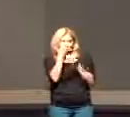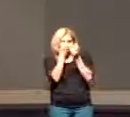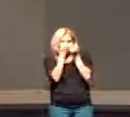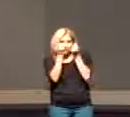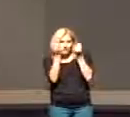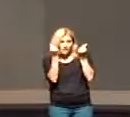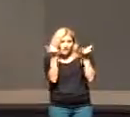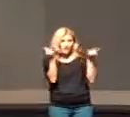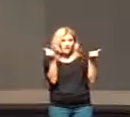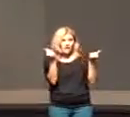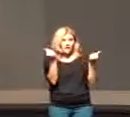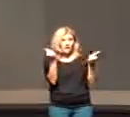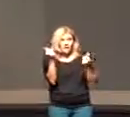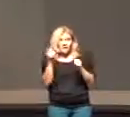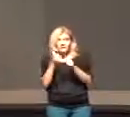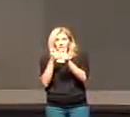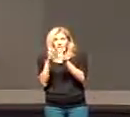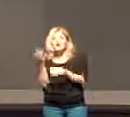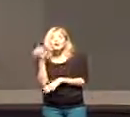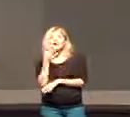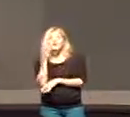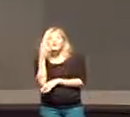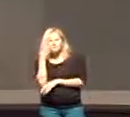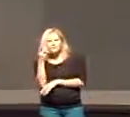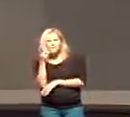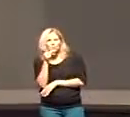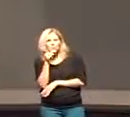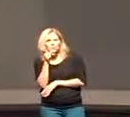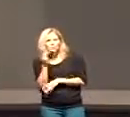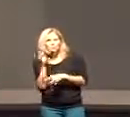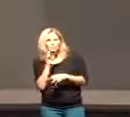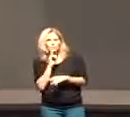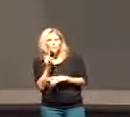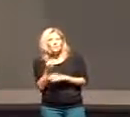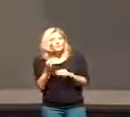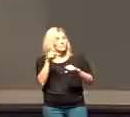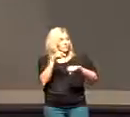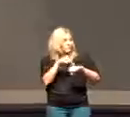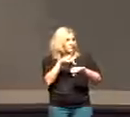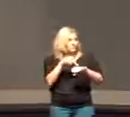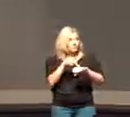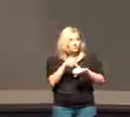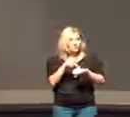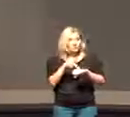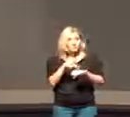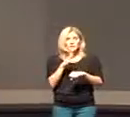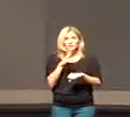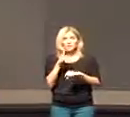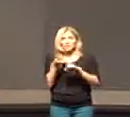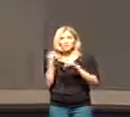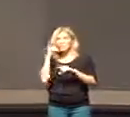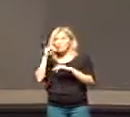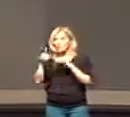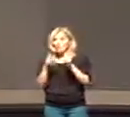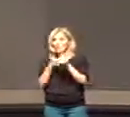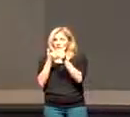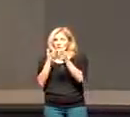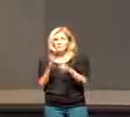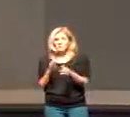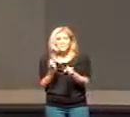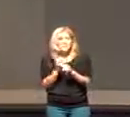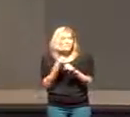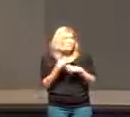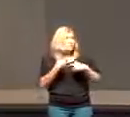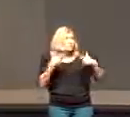disciples, and they begin to see who Jesus is. And we see Peter speaking on behalf of all of the disciples, making